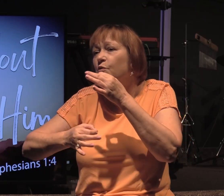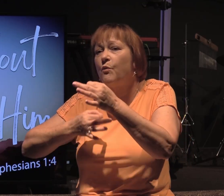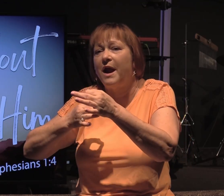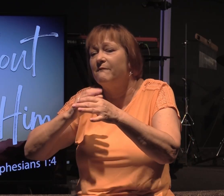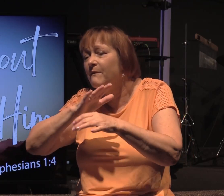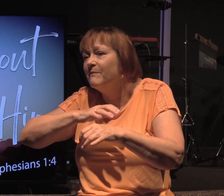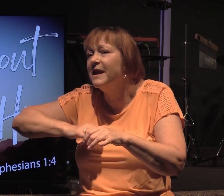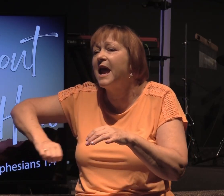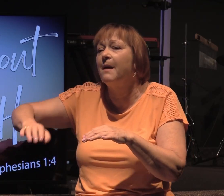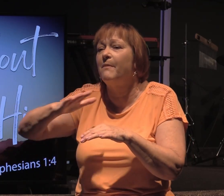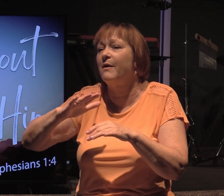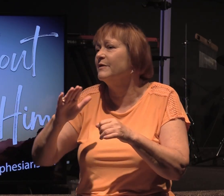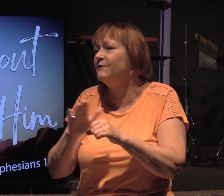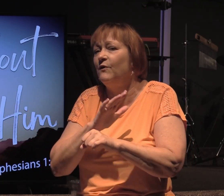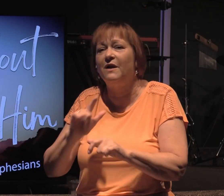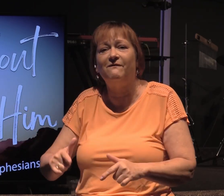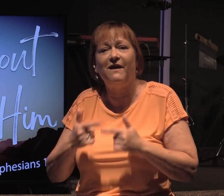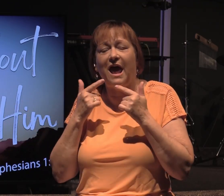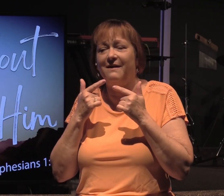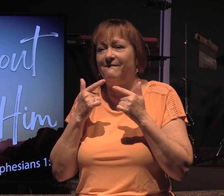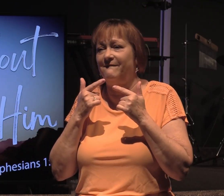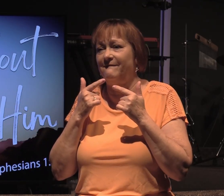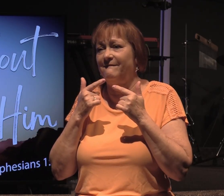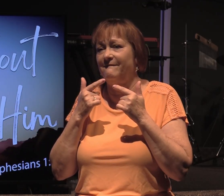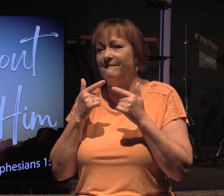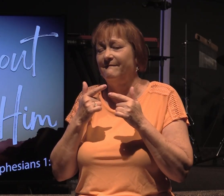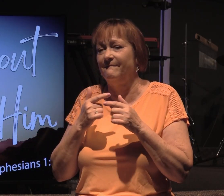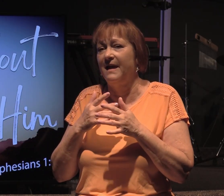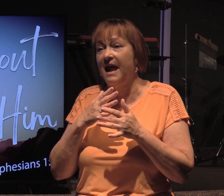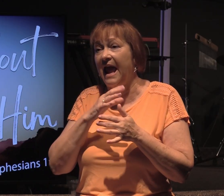It was full of life and vice.